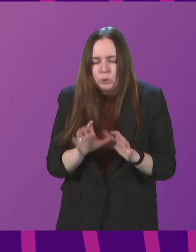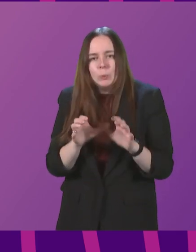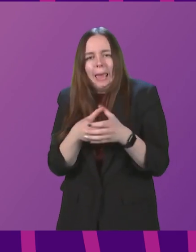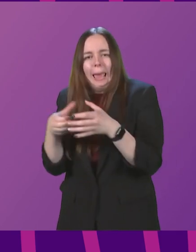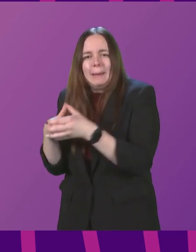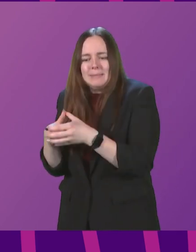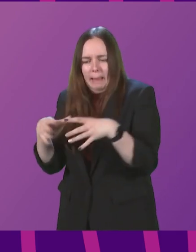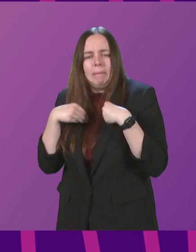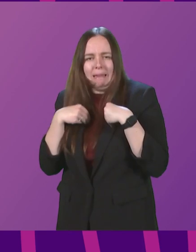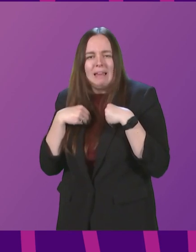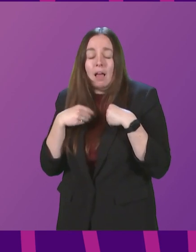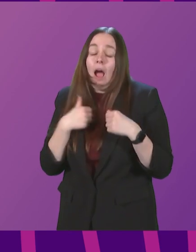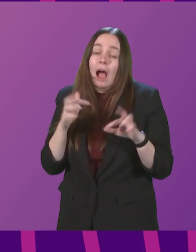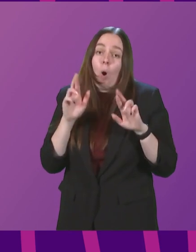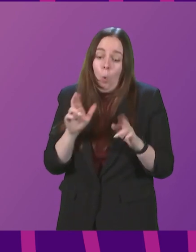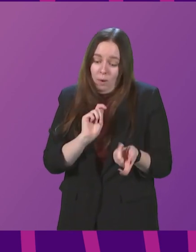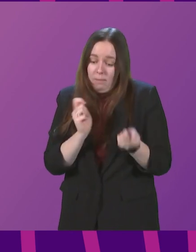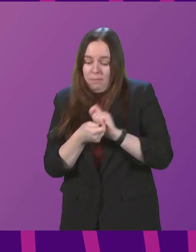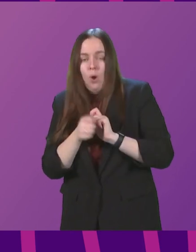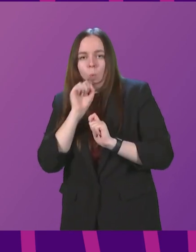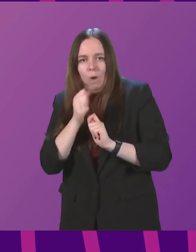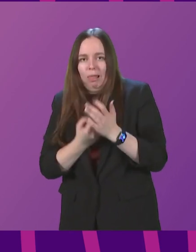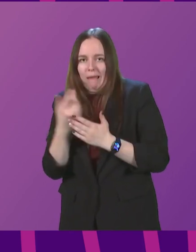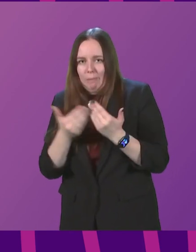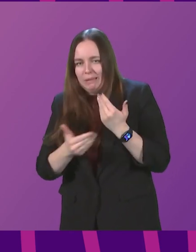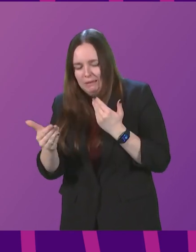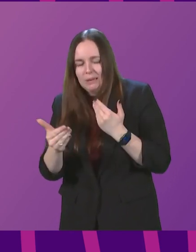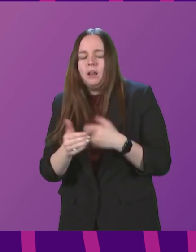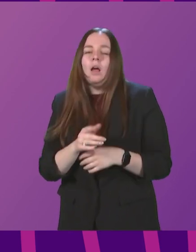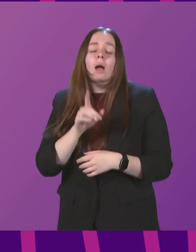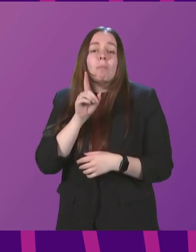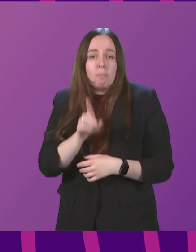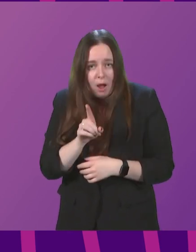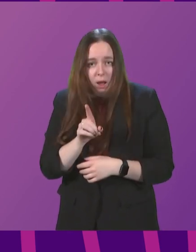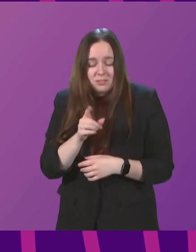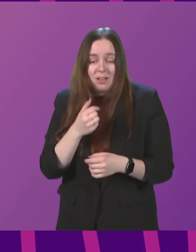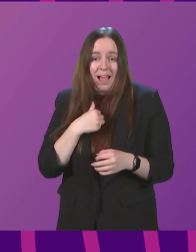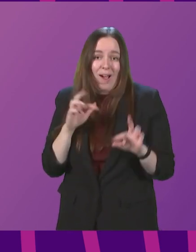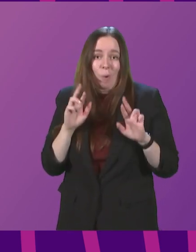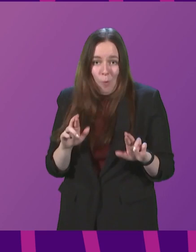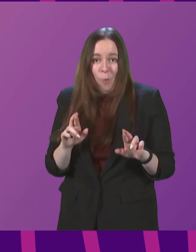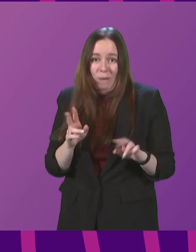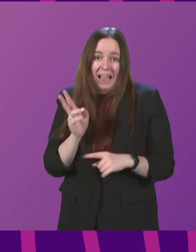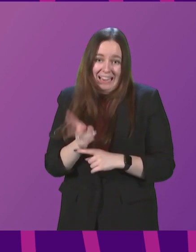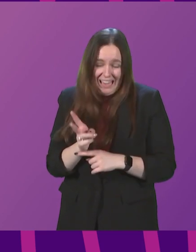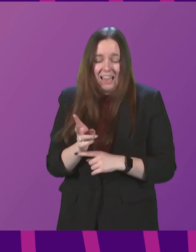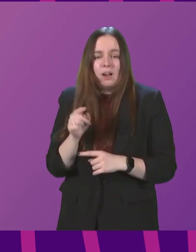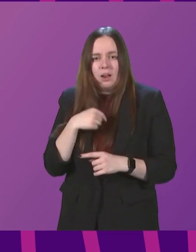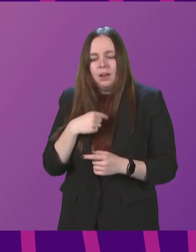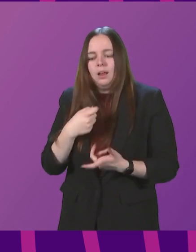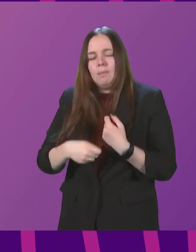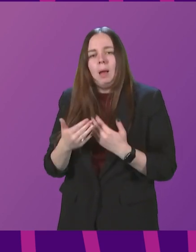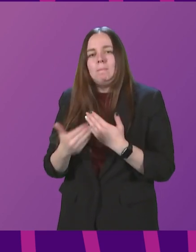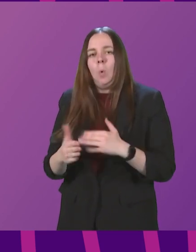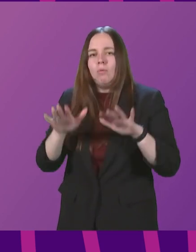phase of COVID, although I do hope that transition is underway. However, we are, I hope, once again entering a much